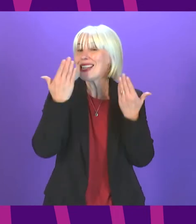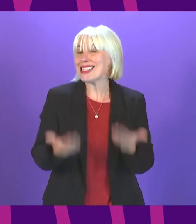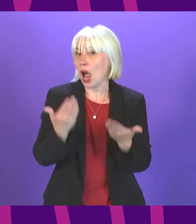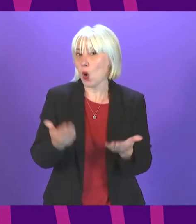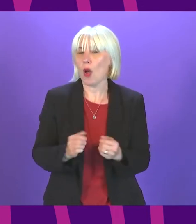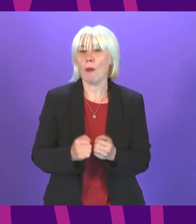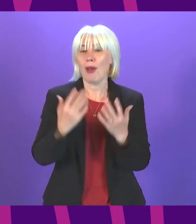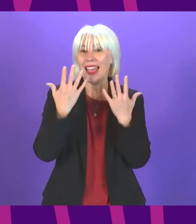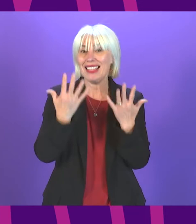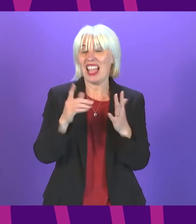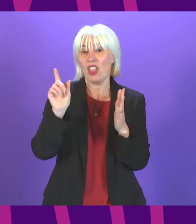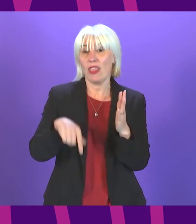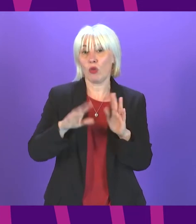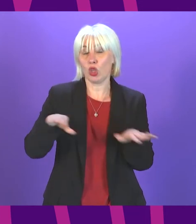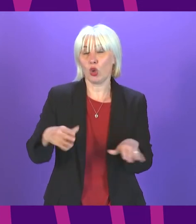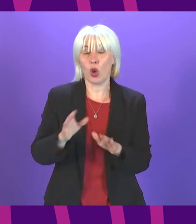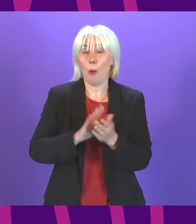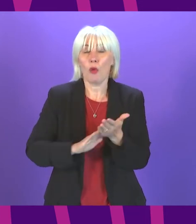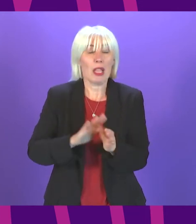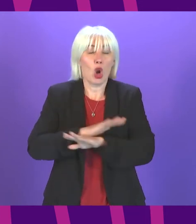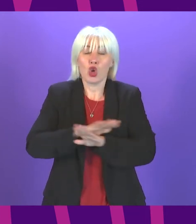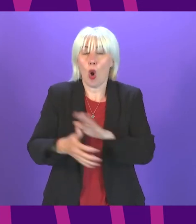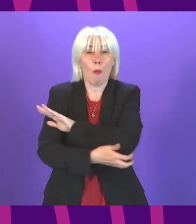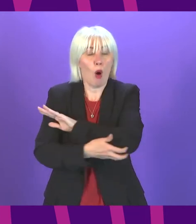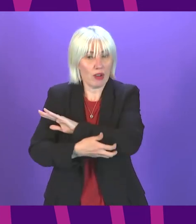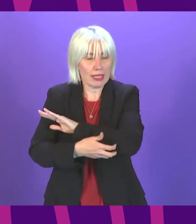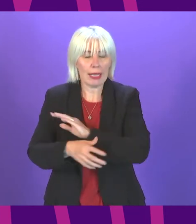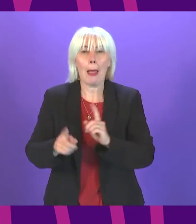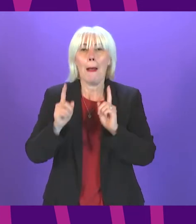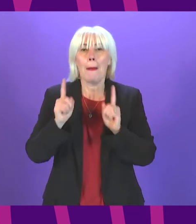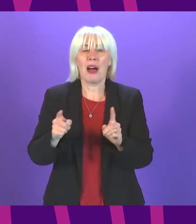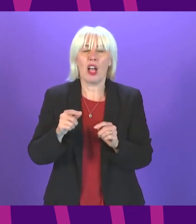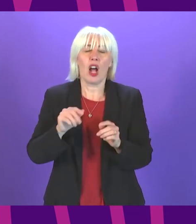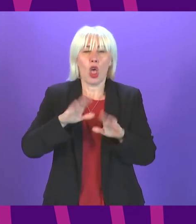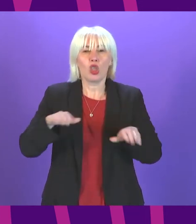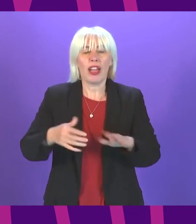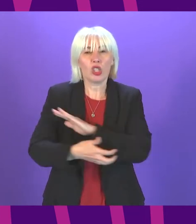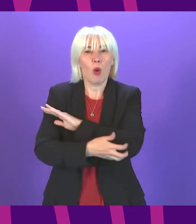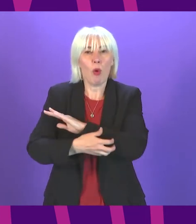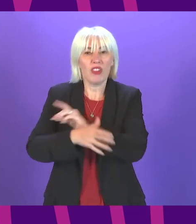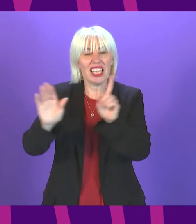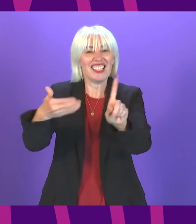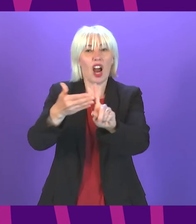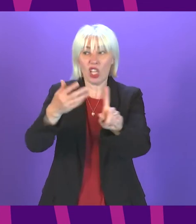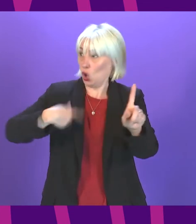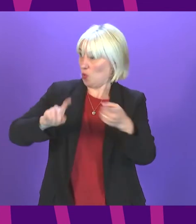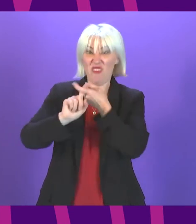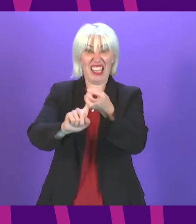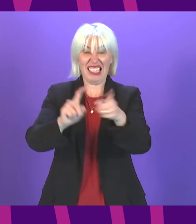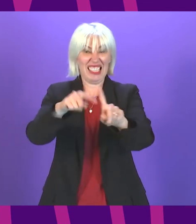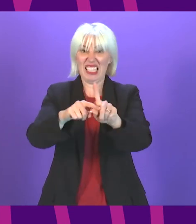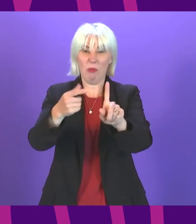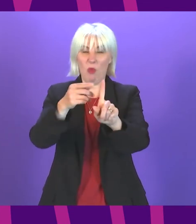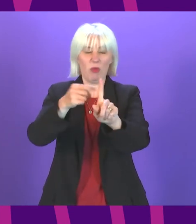least 10,000 children out of poverty as it stands we're set to miss the child poverty targets that we set ourselves in law